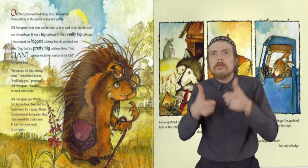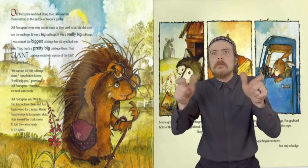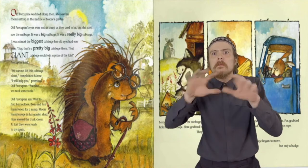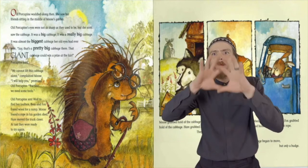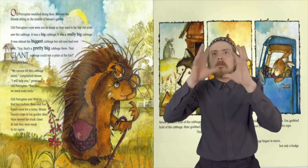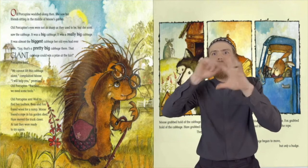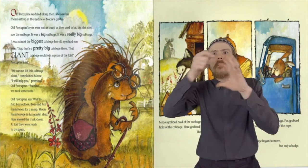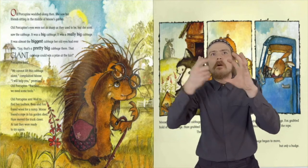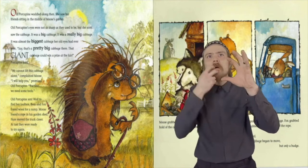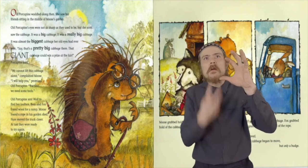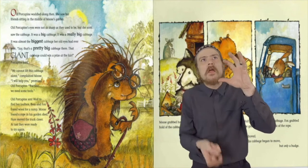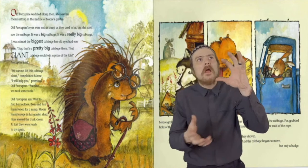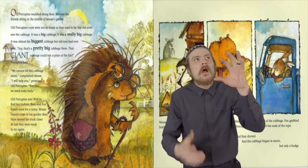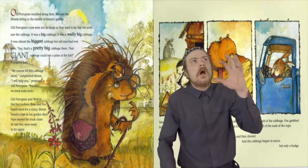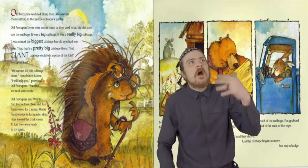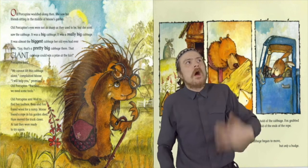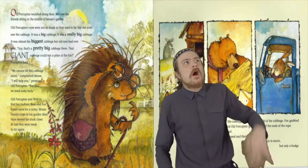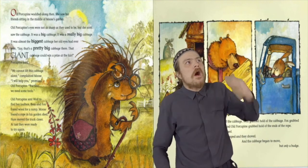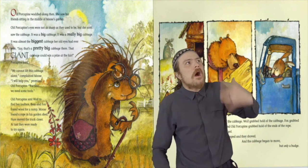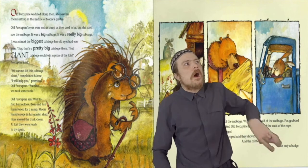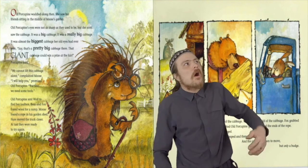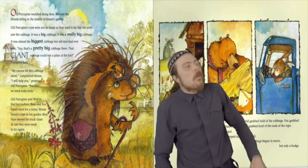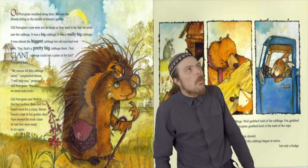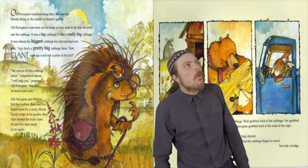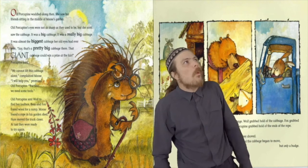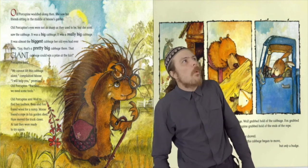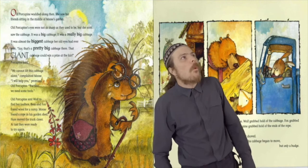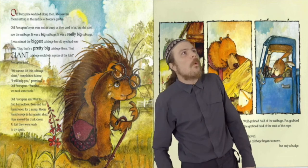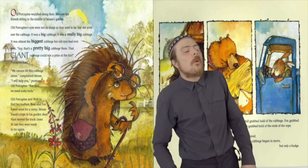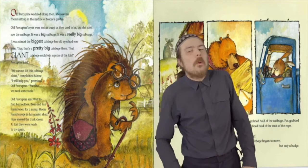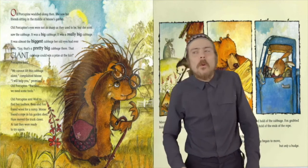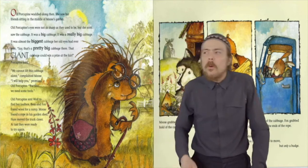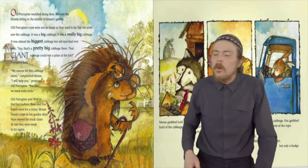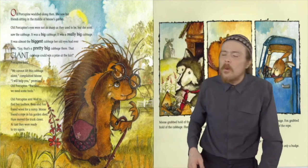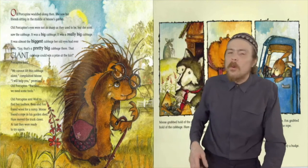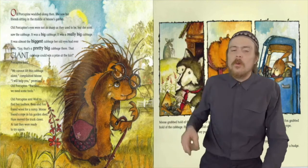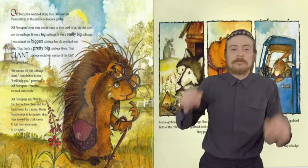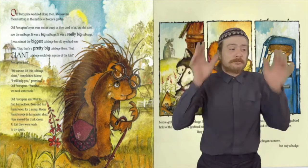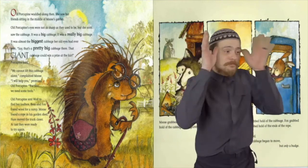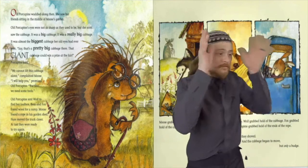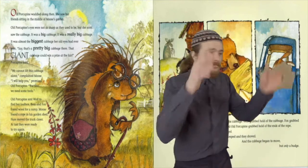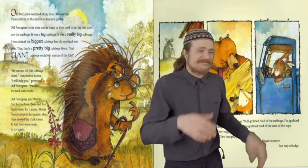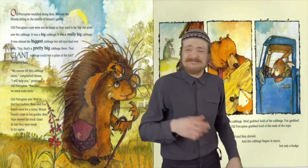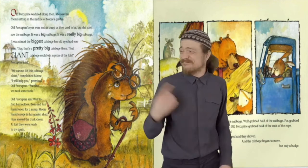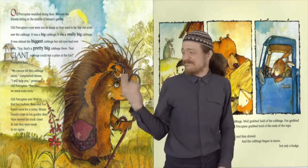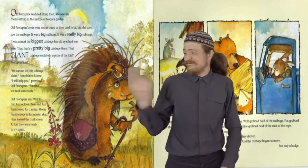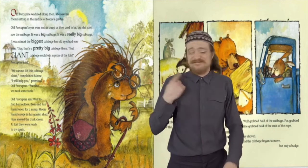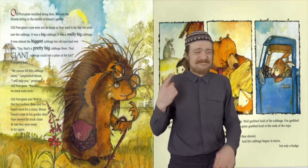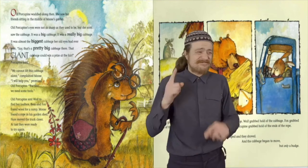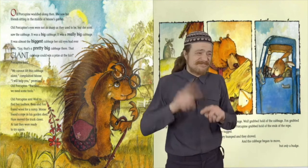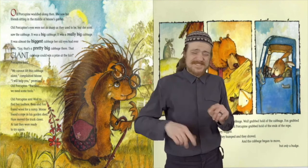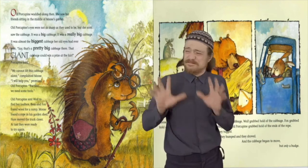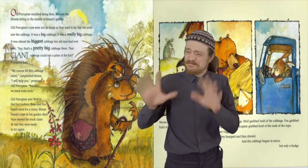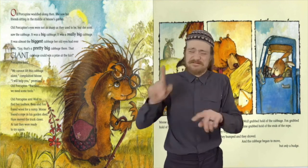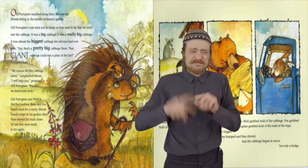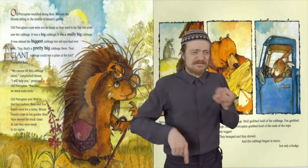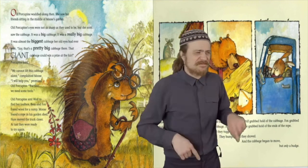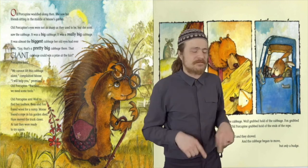biggest cabbage her old eyes had ever seen. Say, that's a pretty big cabbage there. That giant